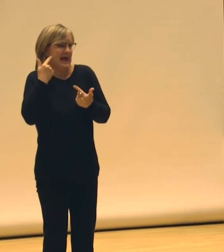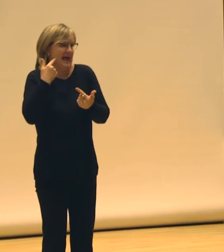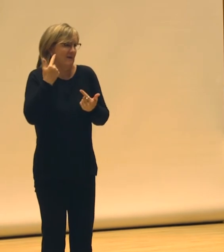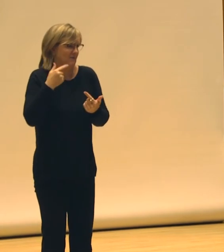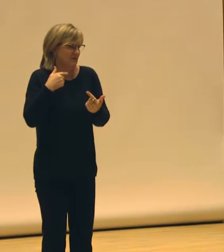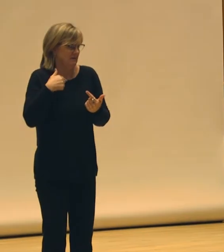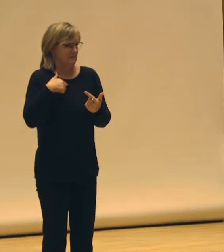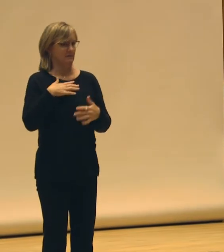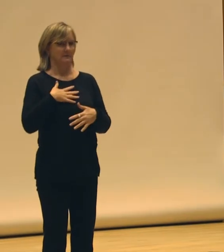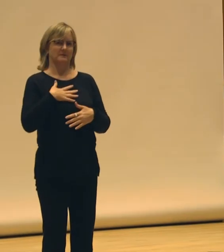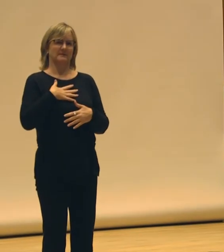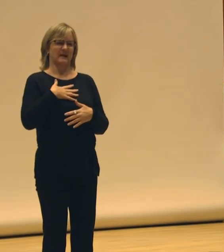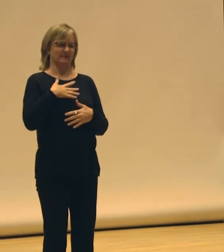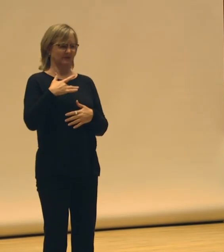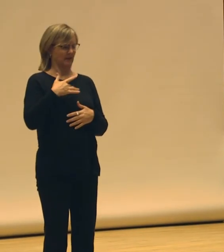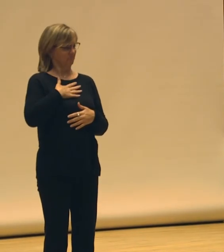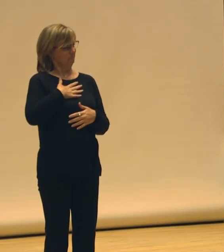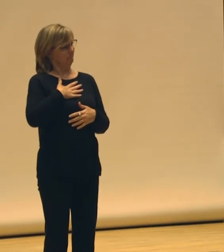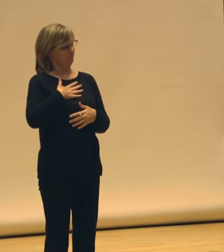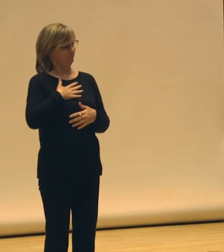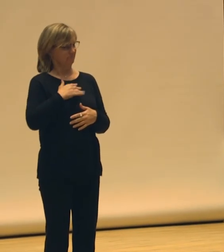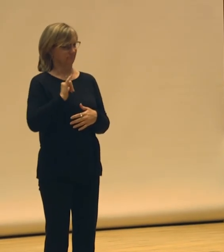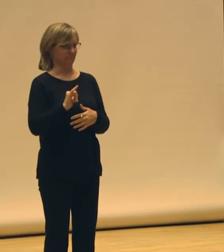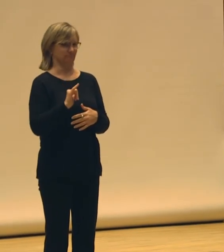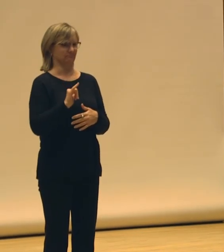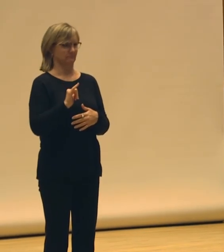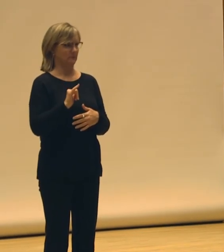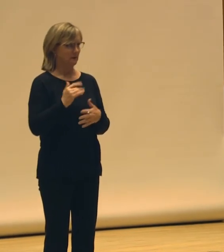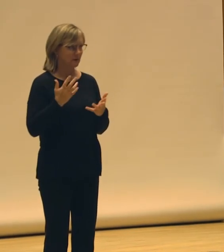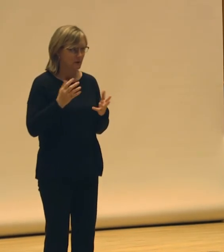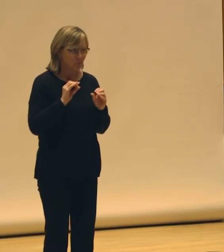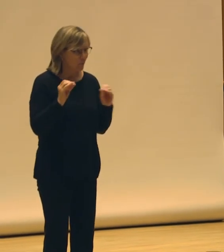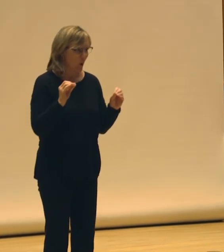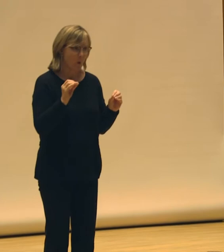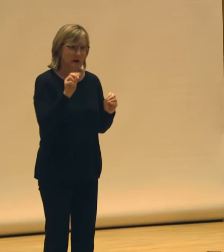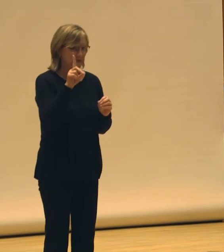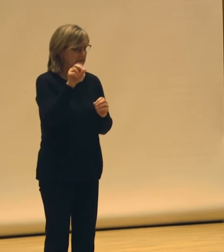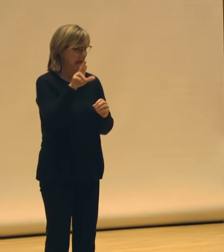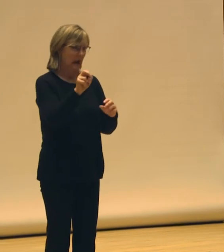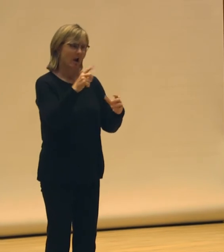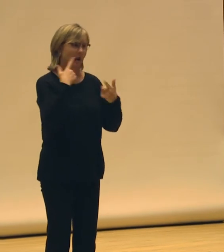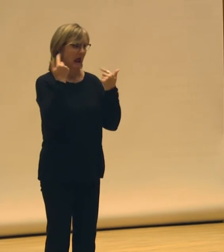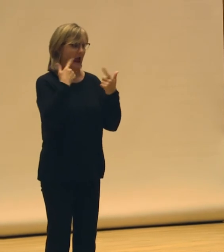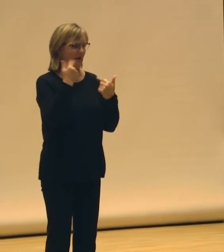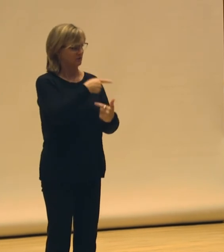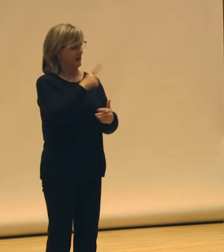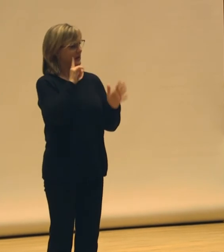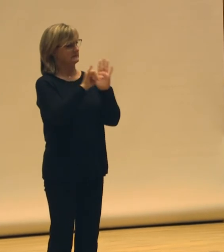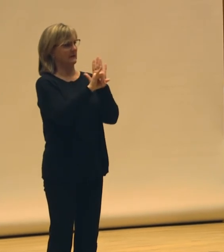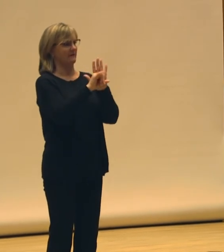And I was so struck by it because no one would dare laugh when she identified herself as